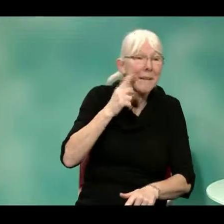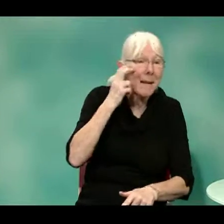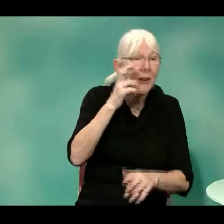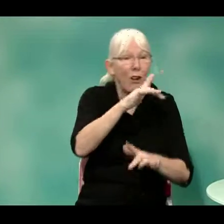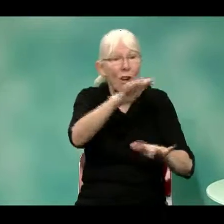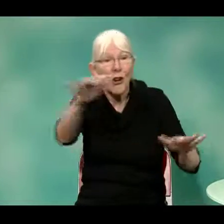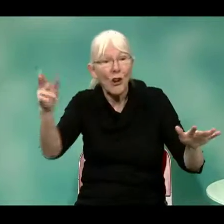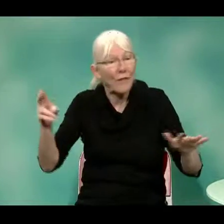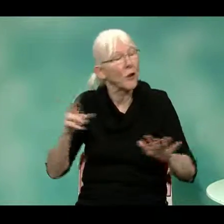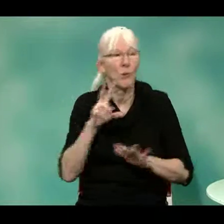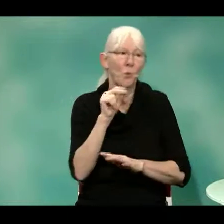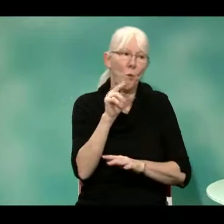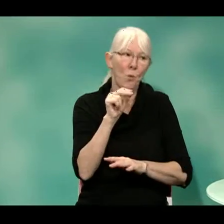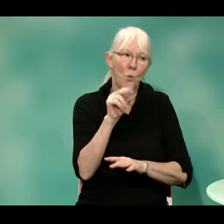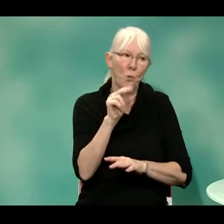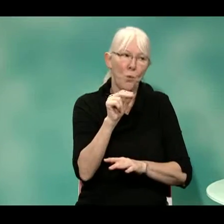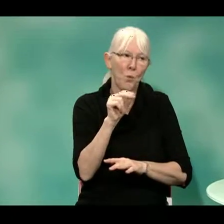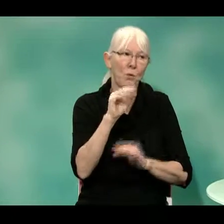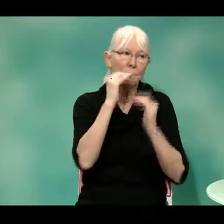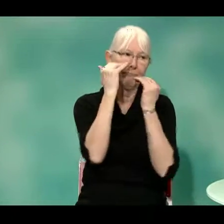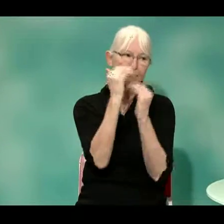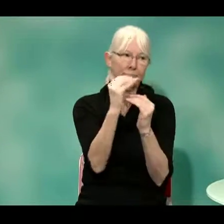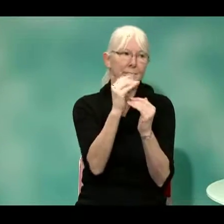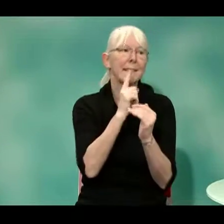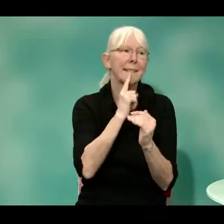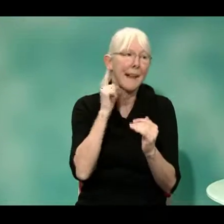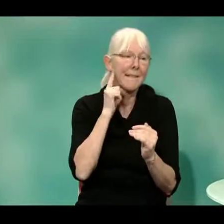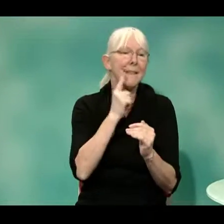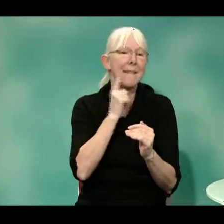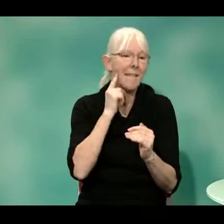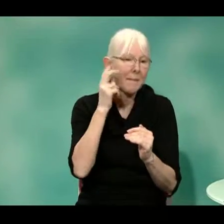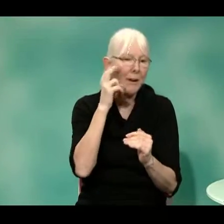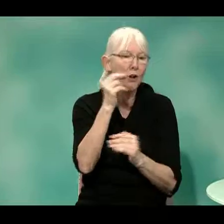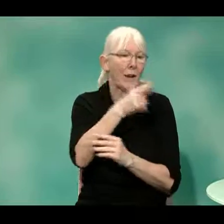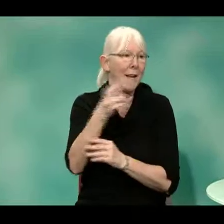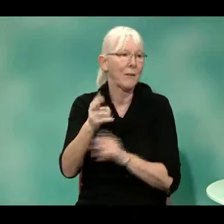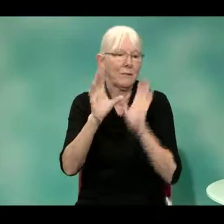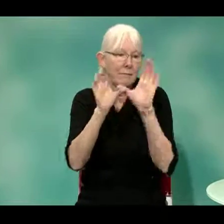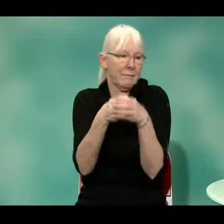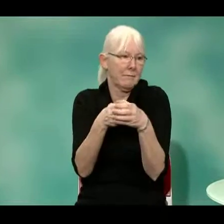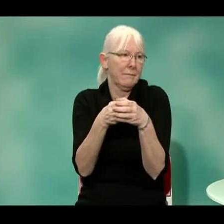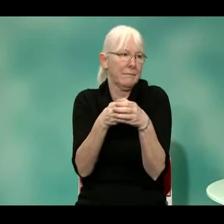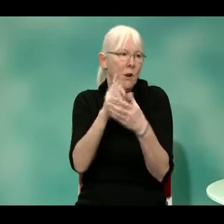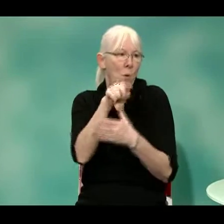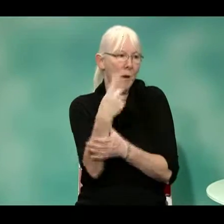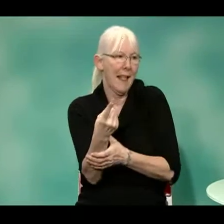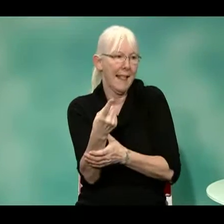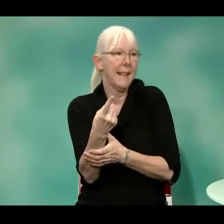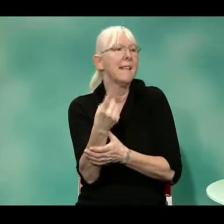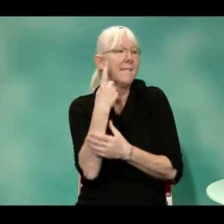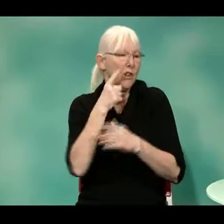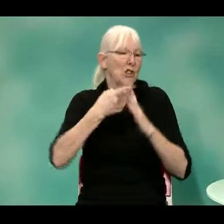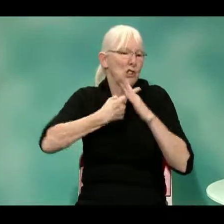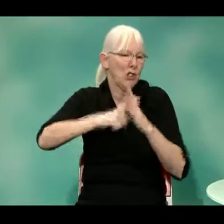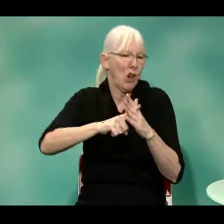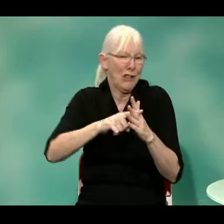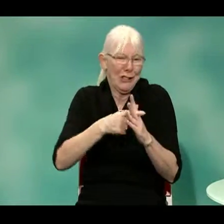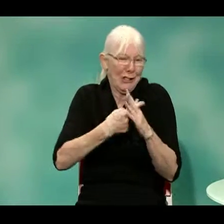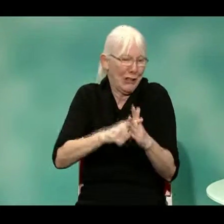So not everybody can register. It's only for people who are deaf, deafblind or hard of hearing. So for